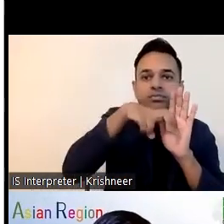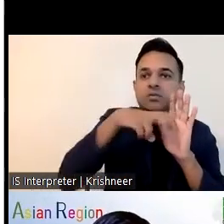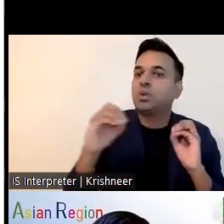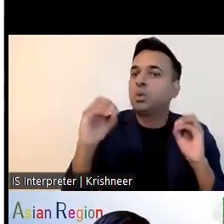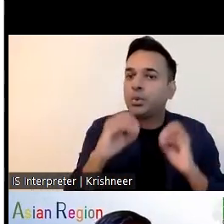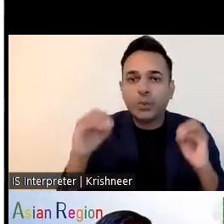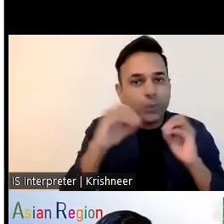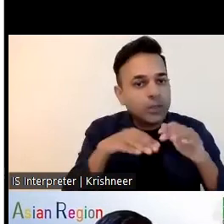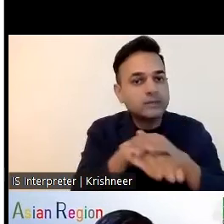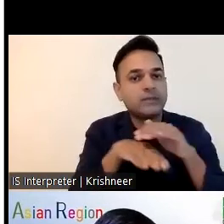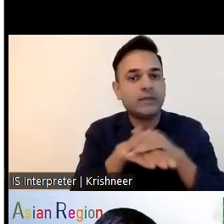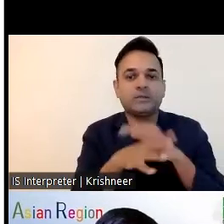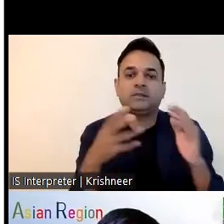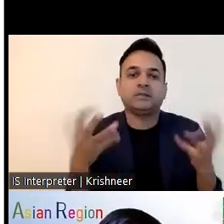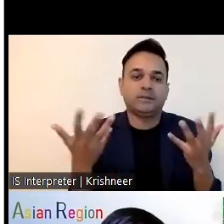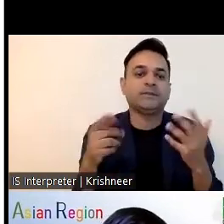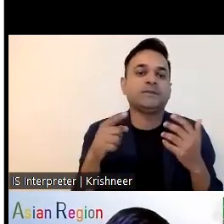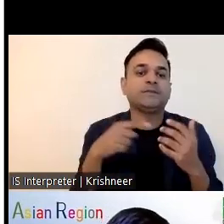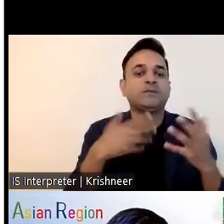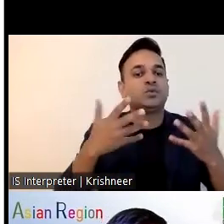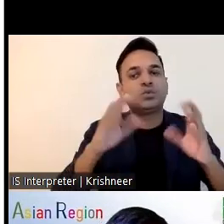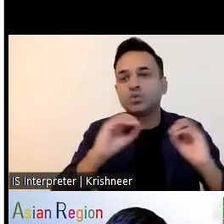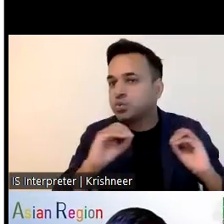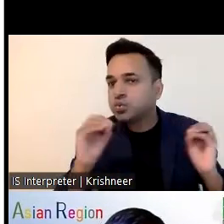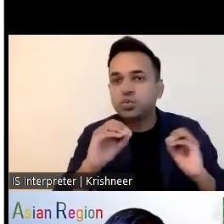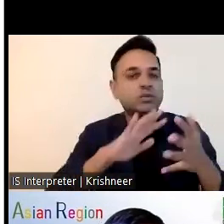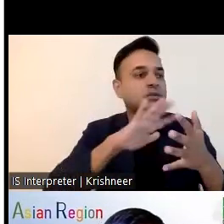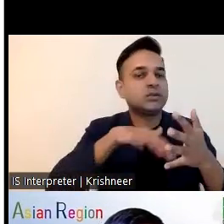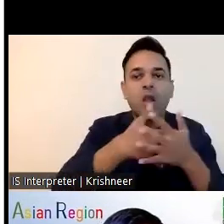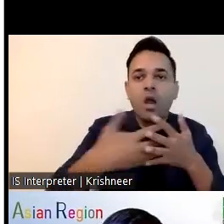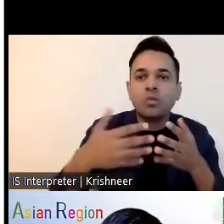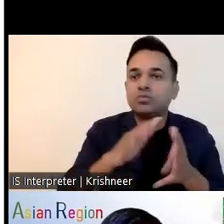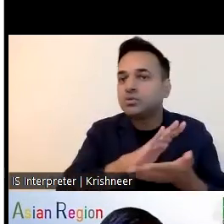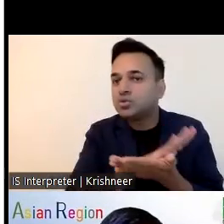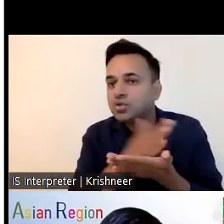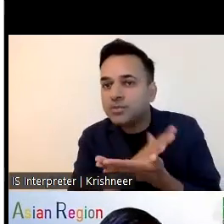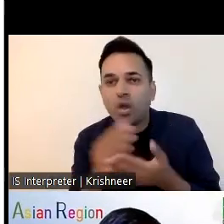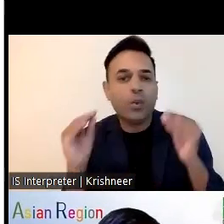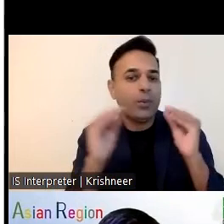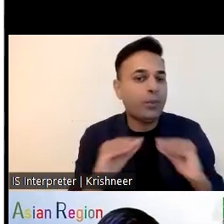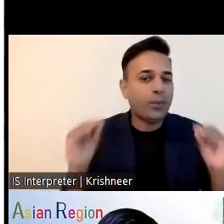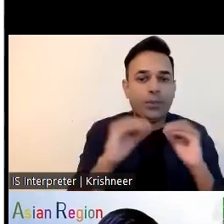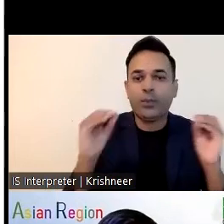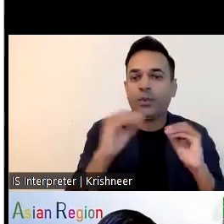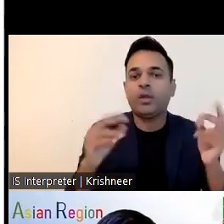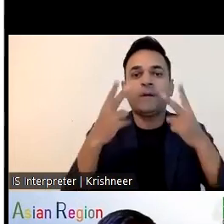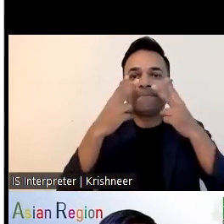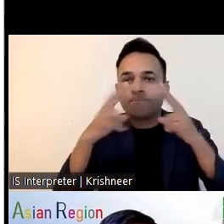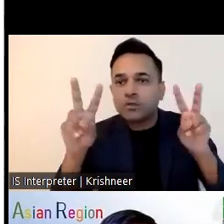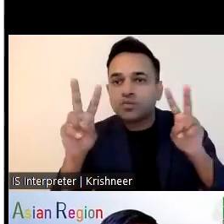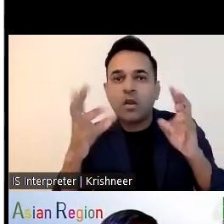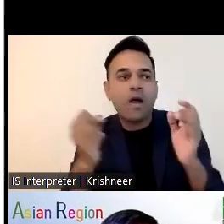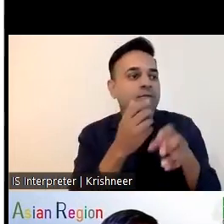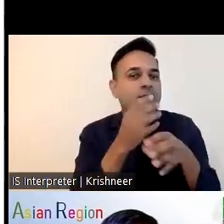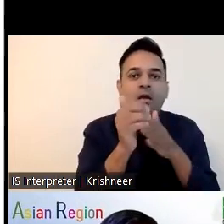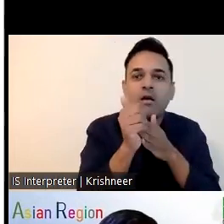and government has not also not providing proper incentives and motivational things to encourage